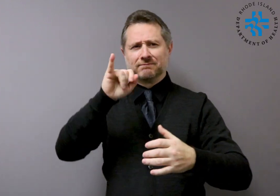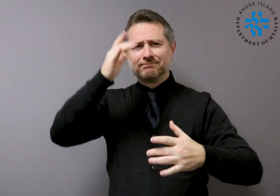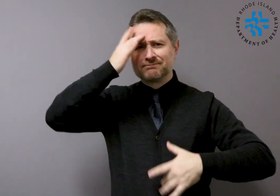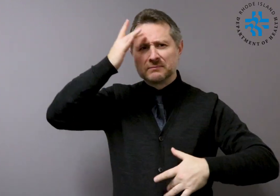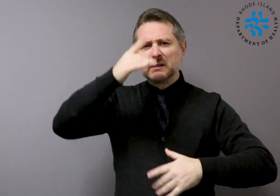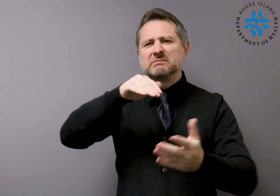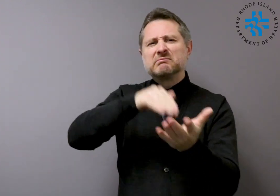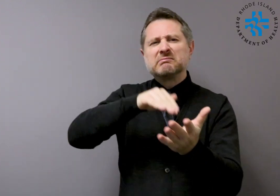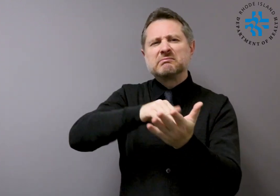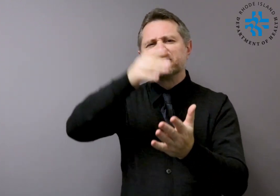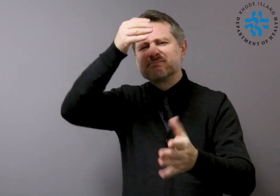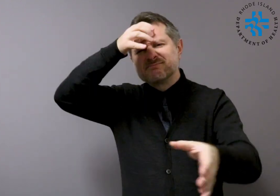officials.